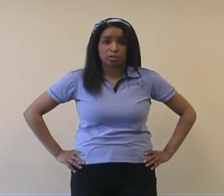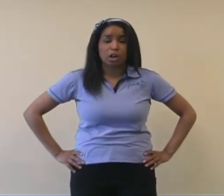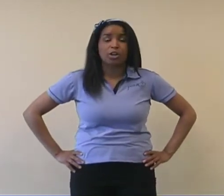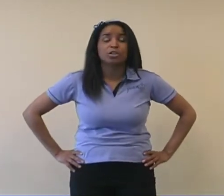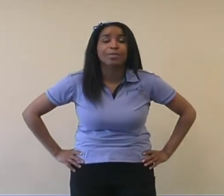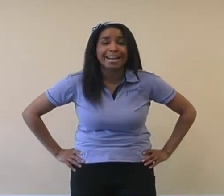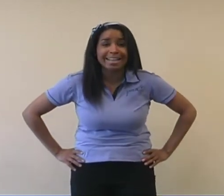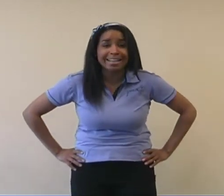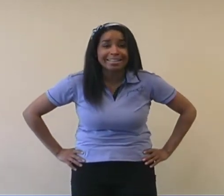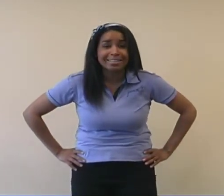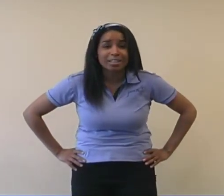Are you ready?